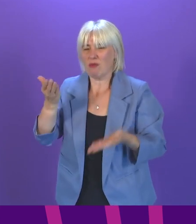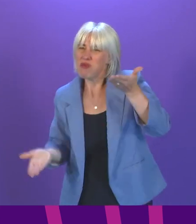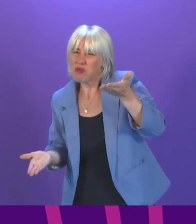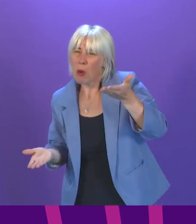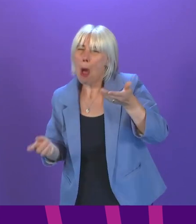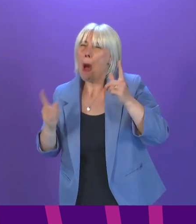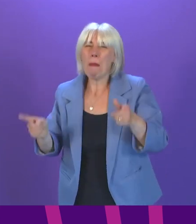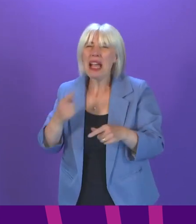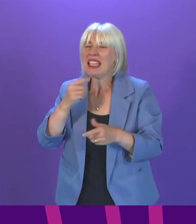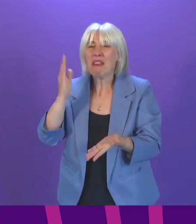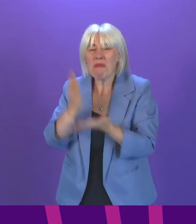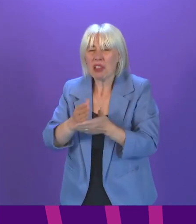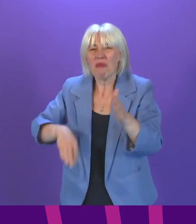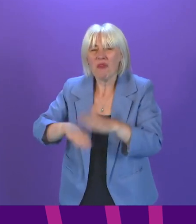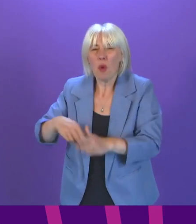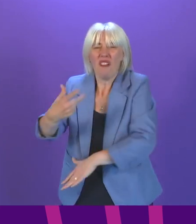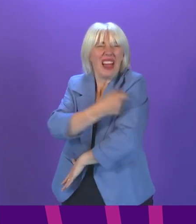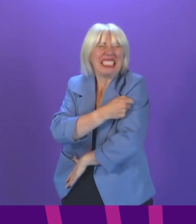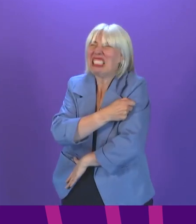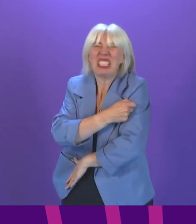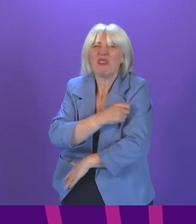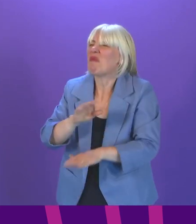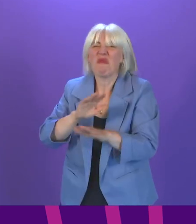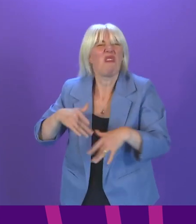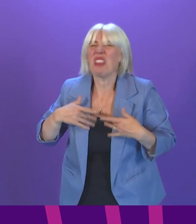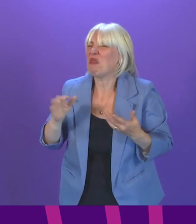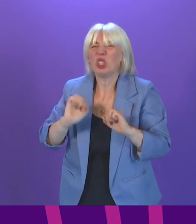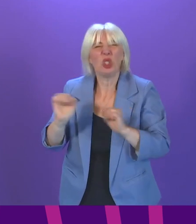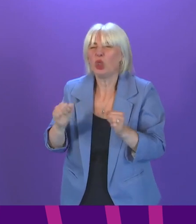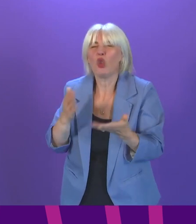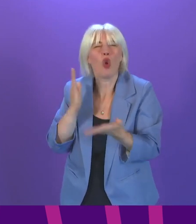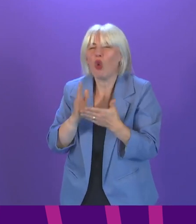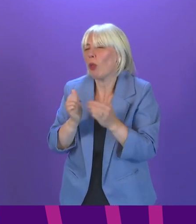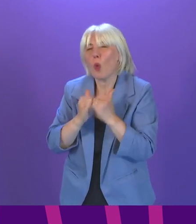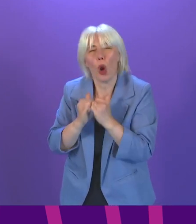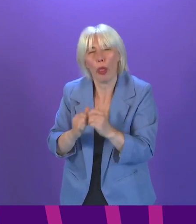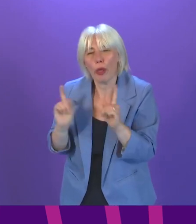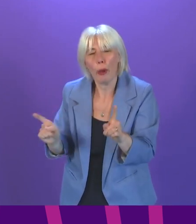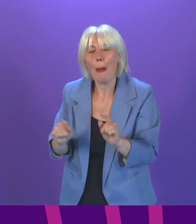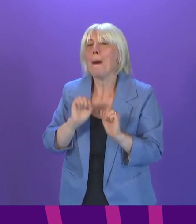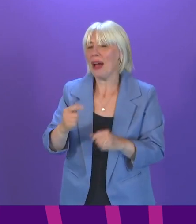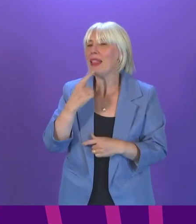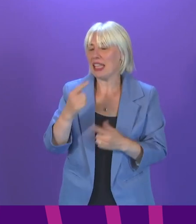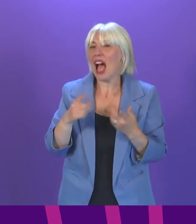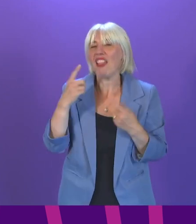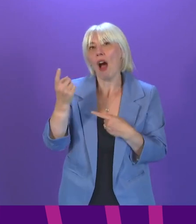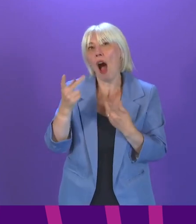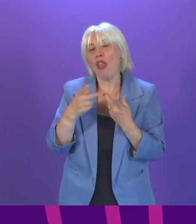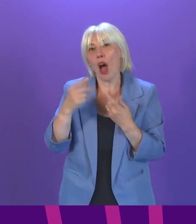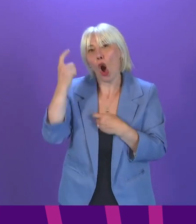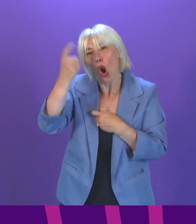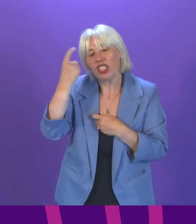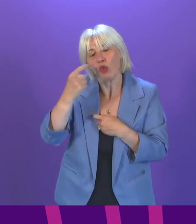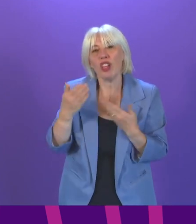to recommend vaccination for all. However, crucially, it recognised that there were wider considerations, but not